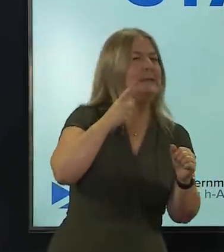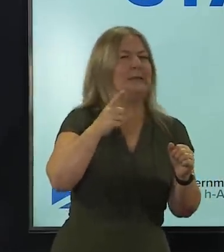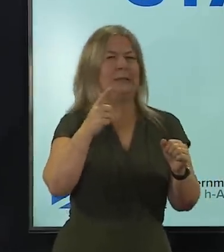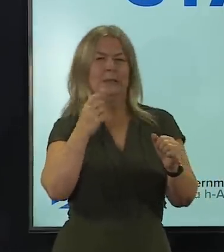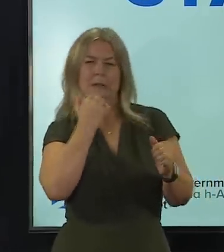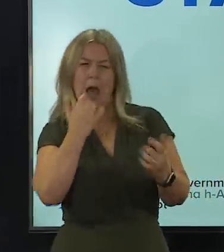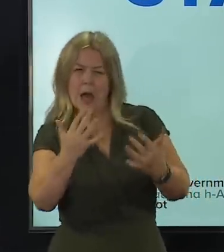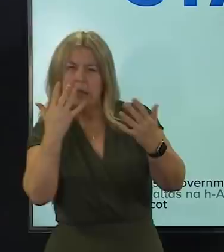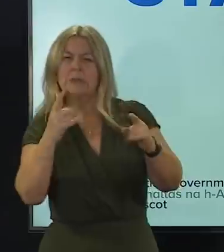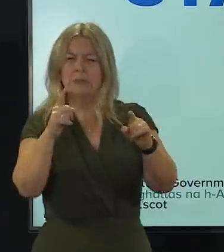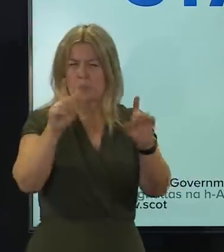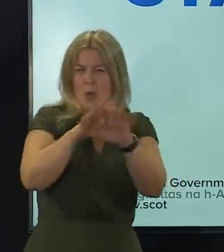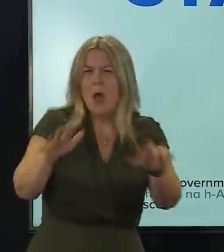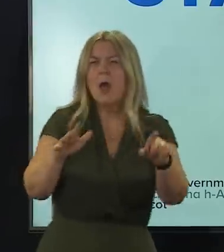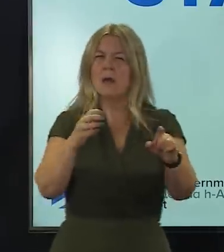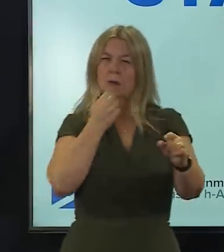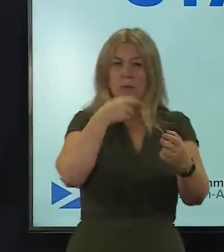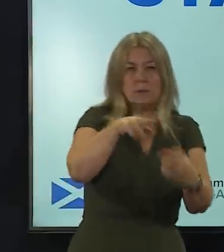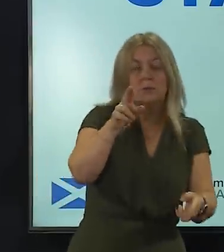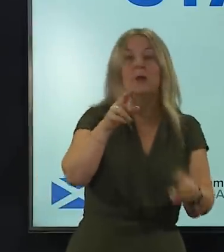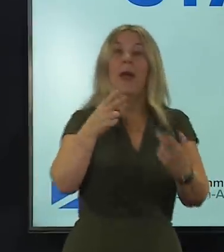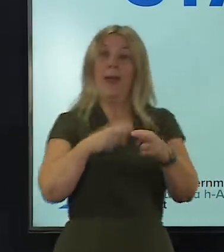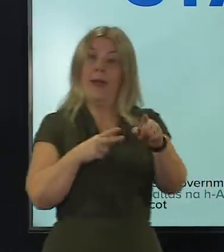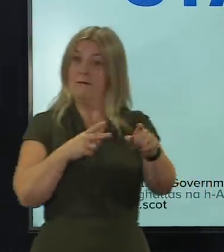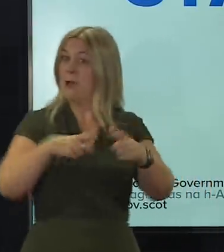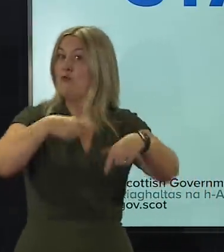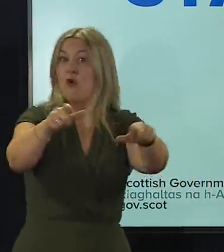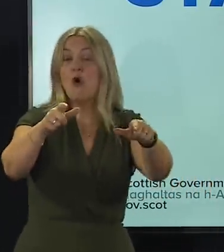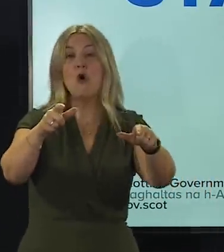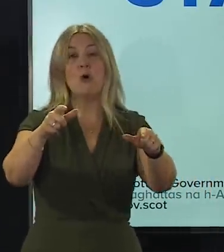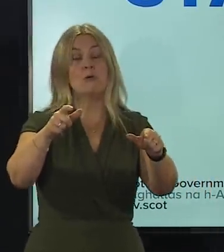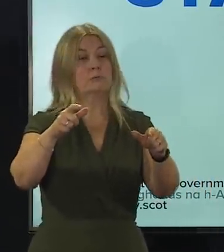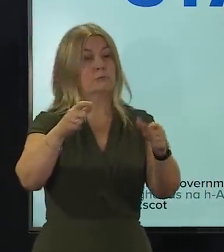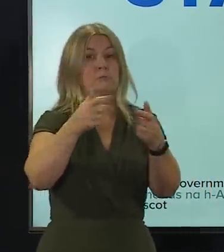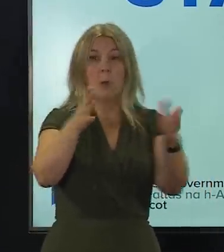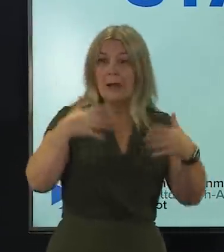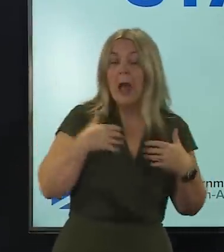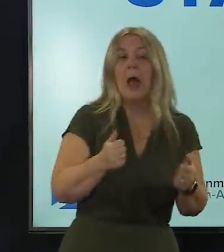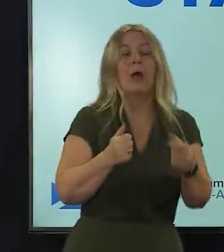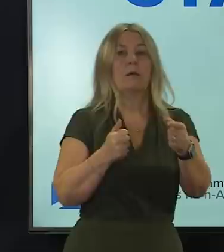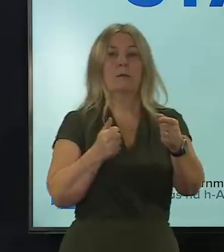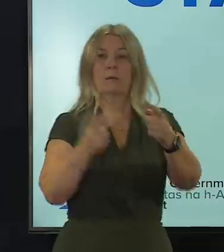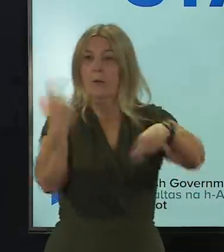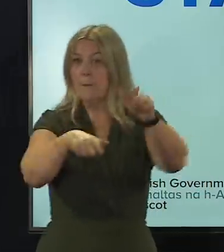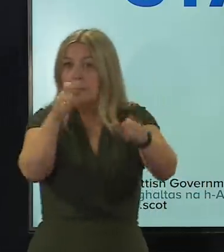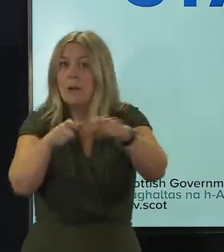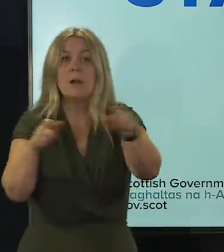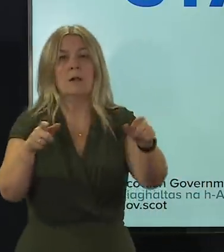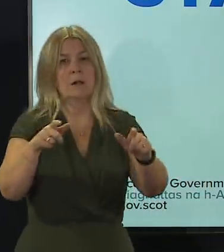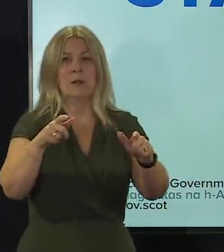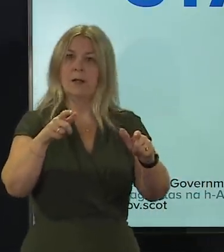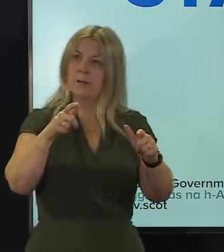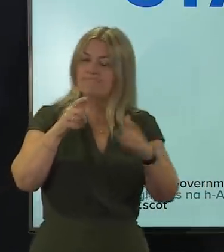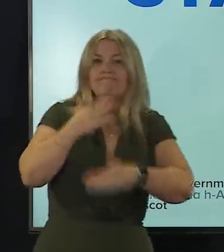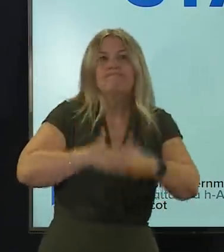every day. But if the massive public health efforts continue to have an impact, if our collective efforts to drive the virus